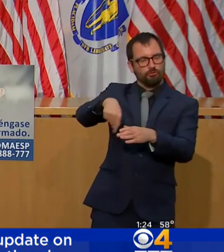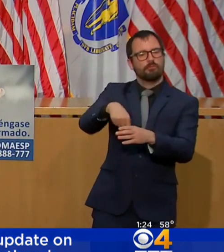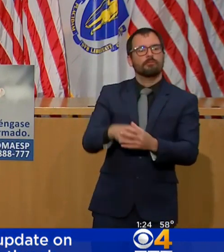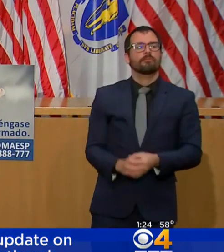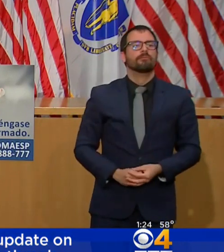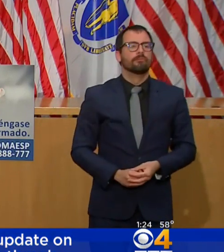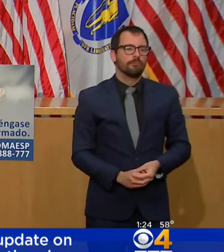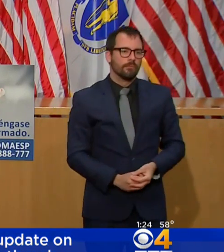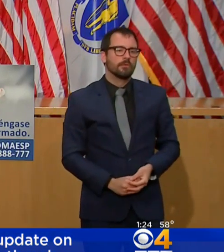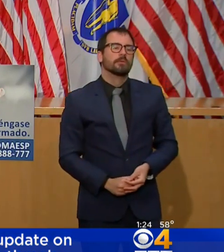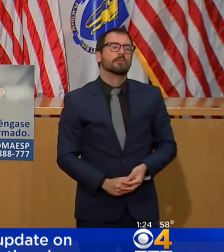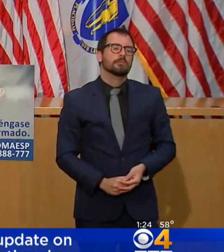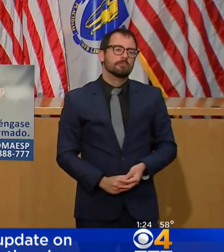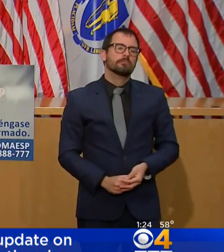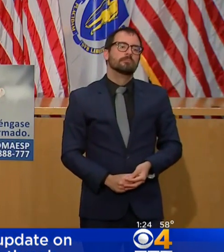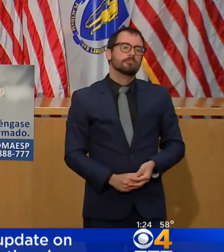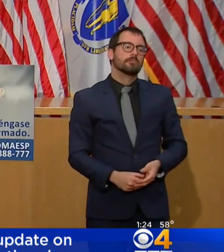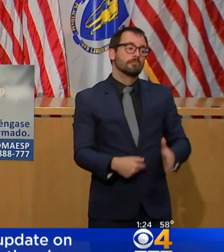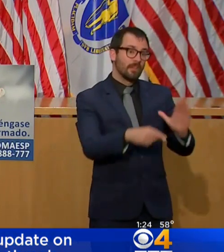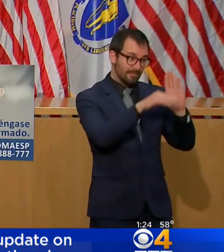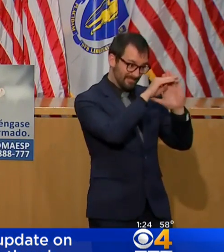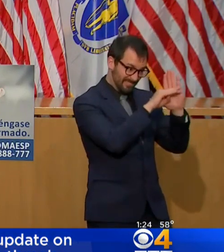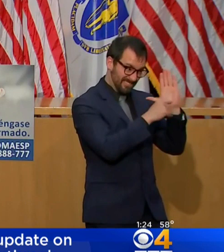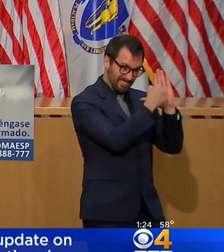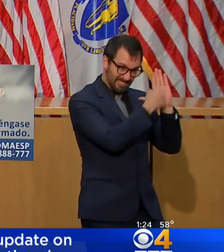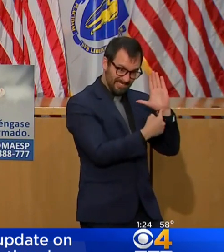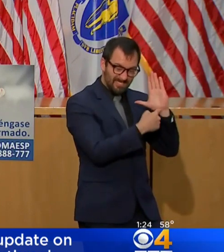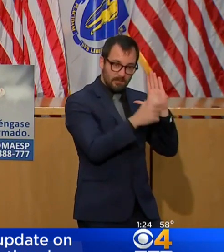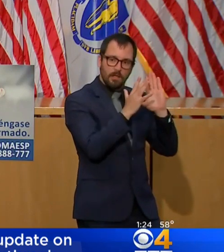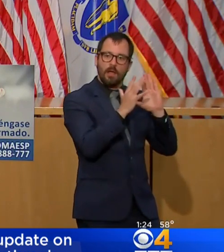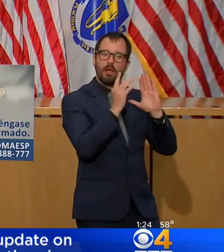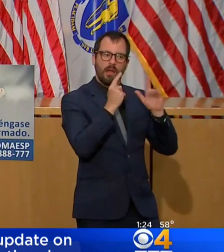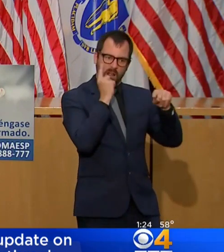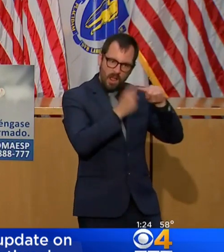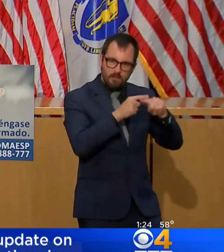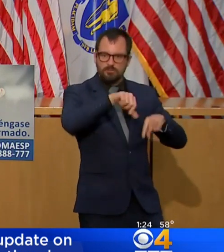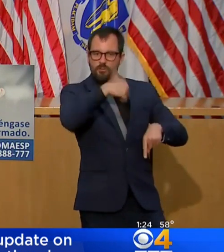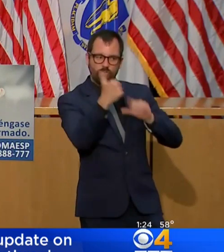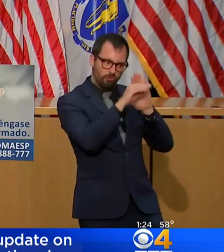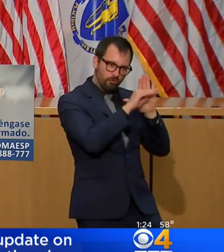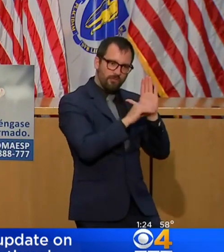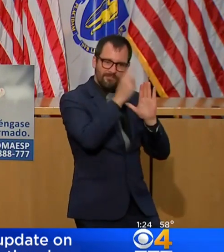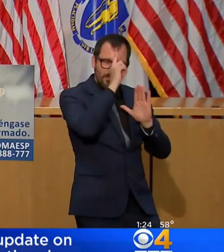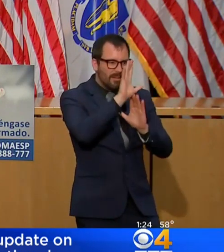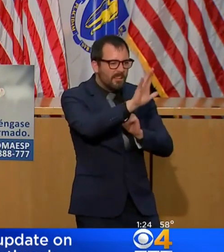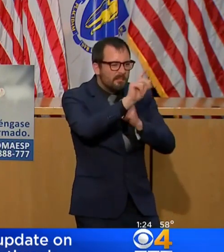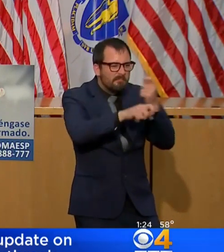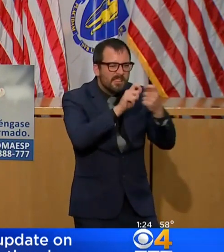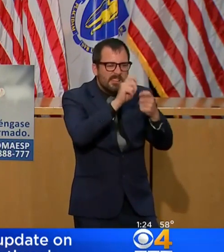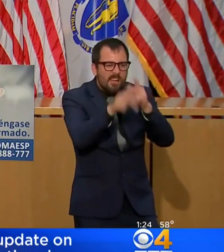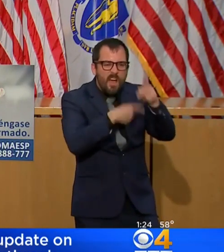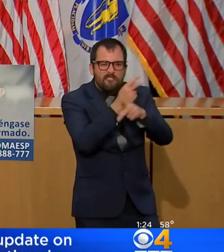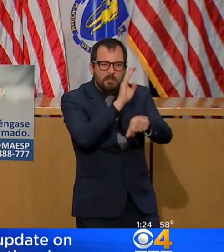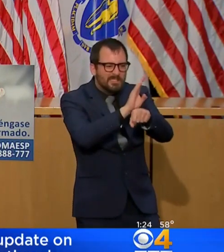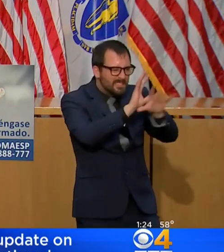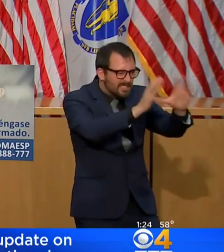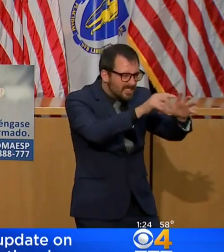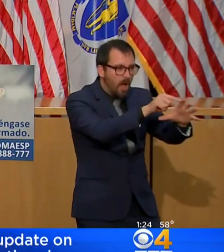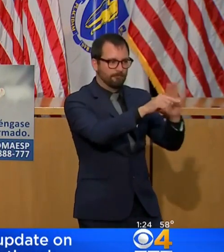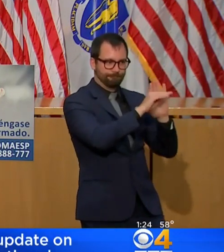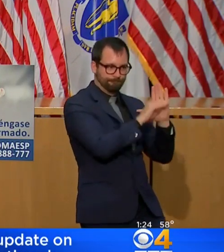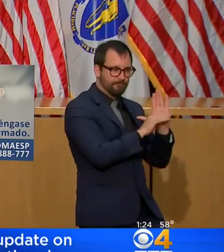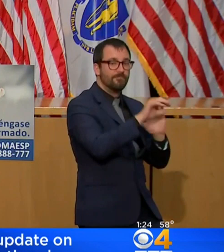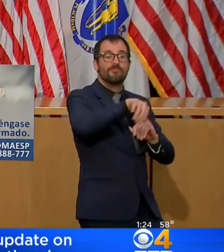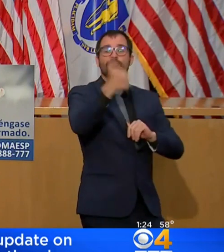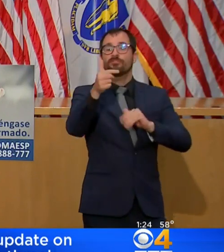for how different industries should operate when they reopen. Considering the highly contagious nature of COVID-19, our